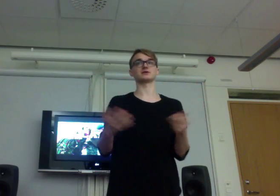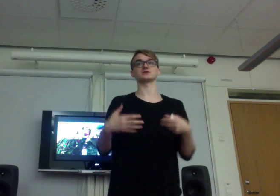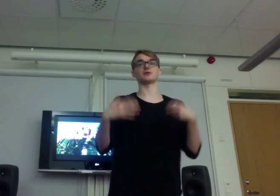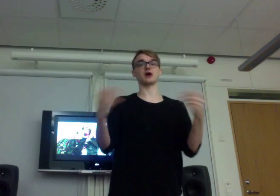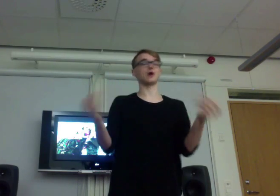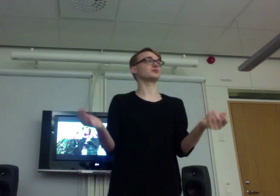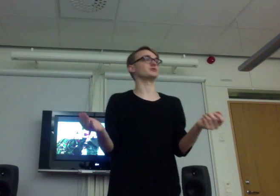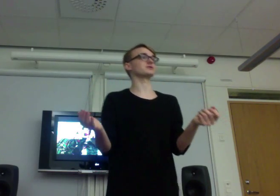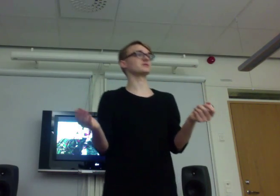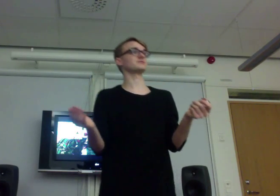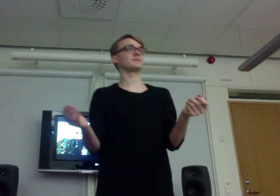About how to do it.